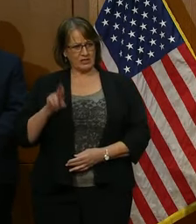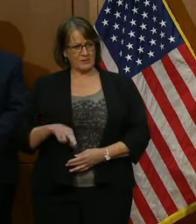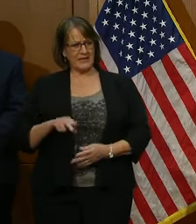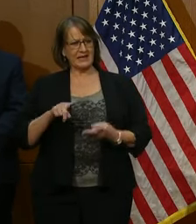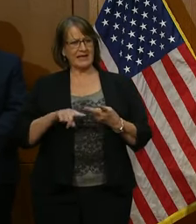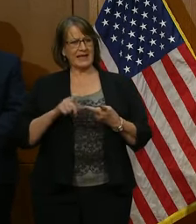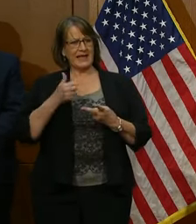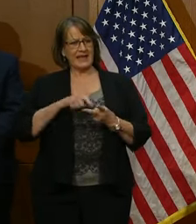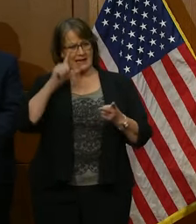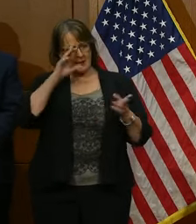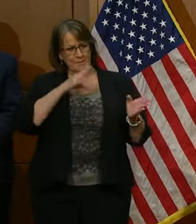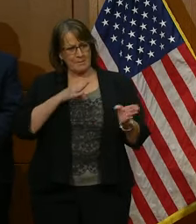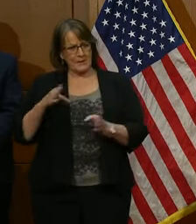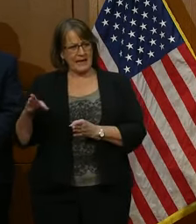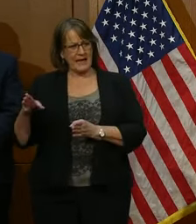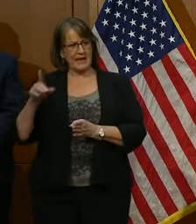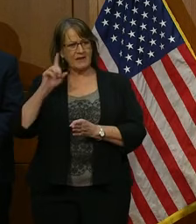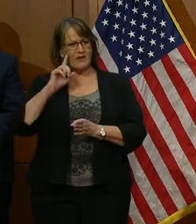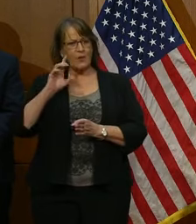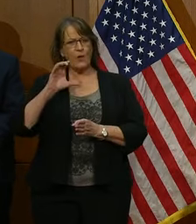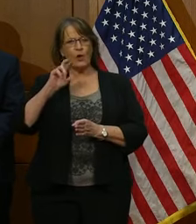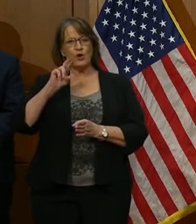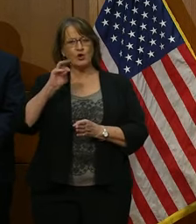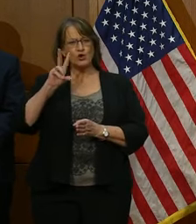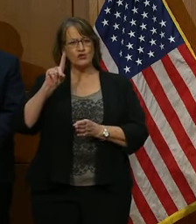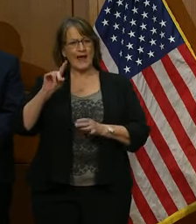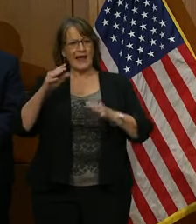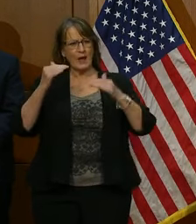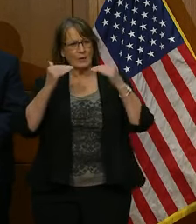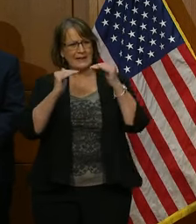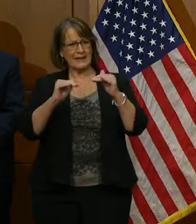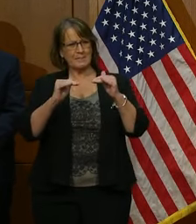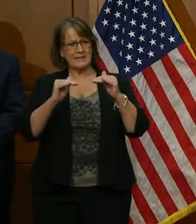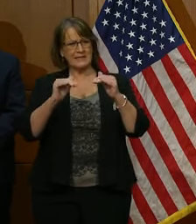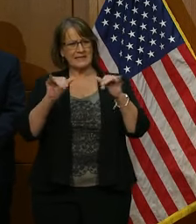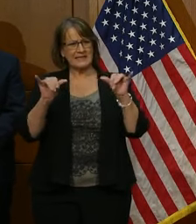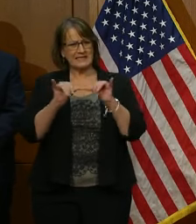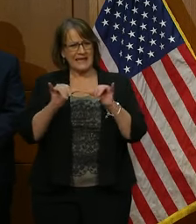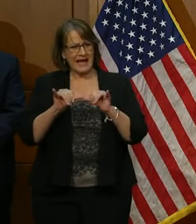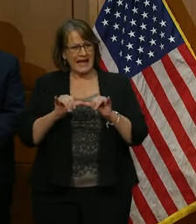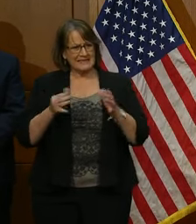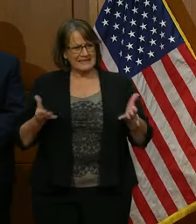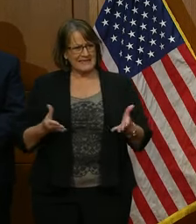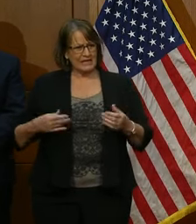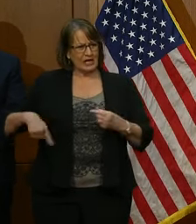crowd size at this point or exactly what threat people should be looking out for?